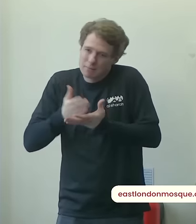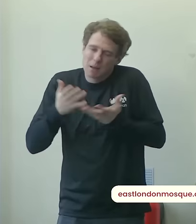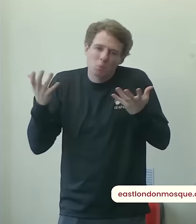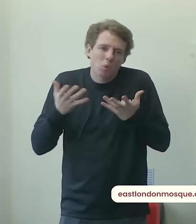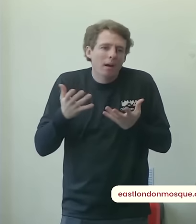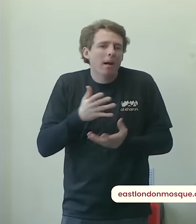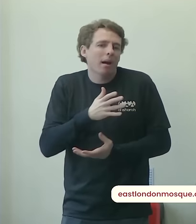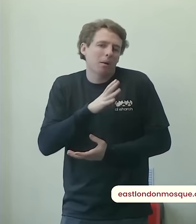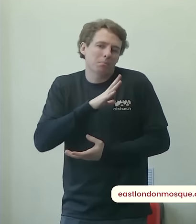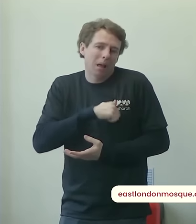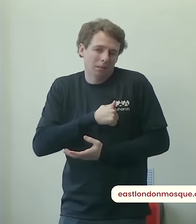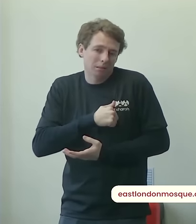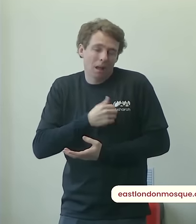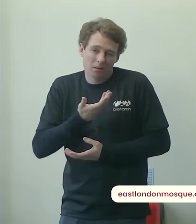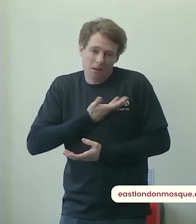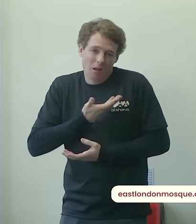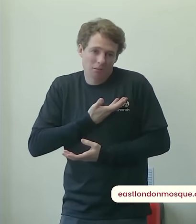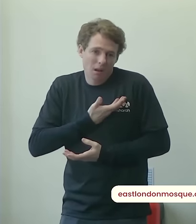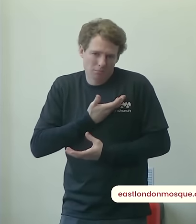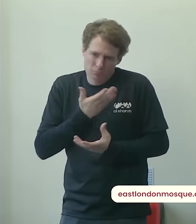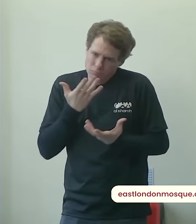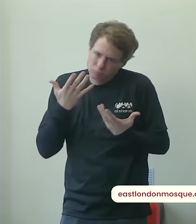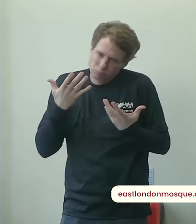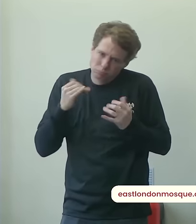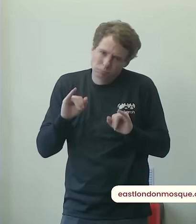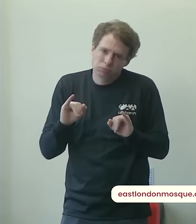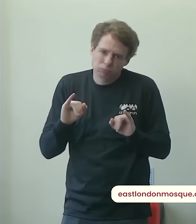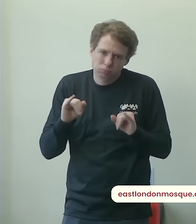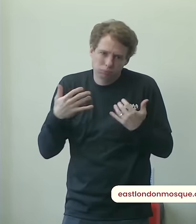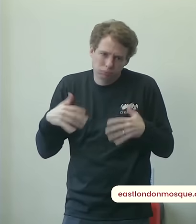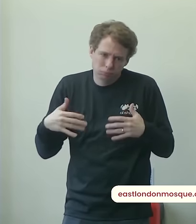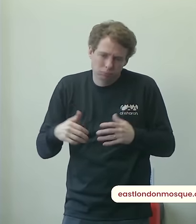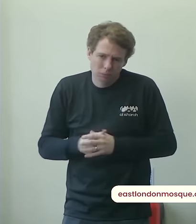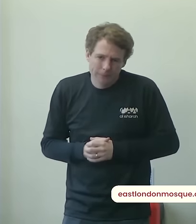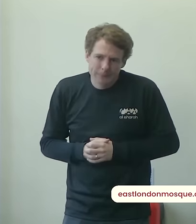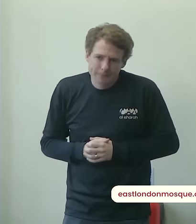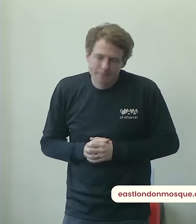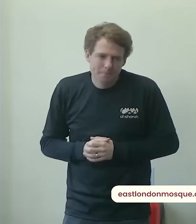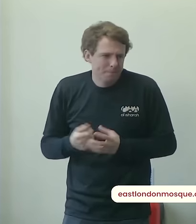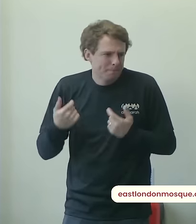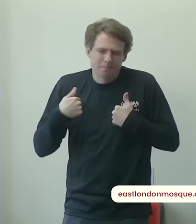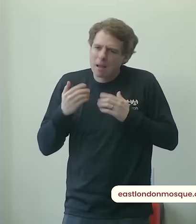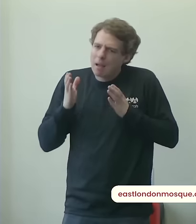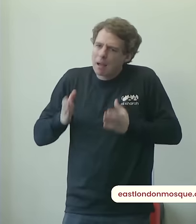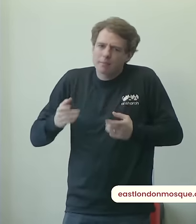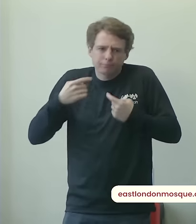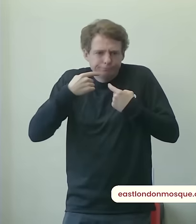and it would be wrong for me to commence without mentioning the situation and without saying a prayer for them